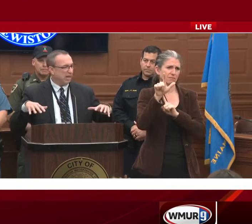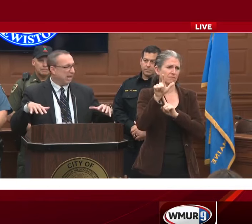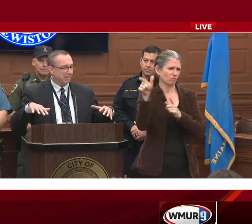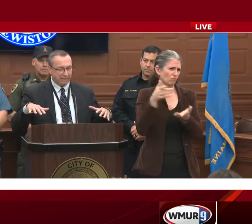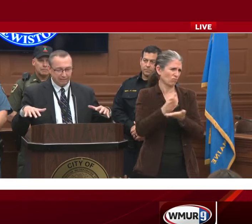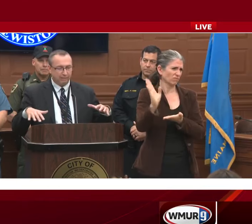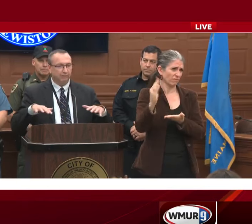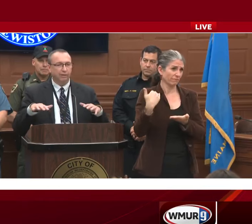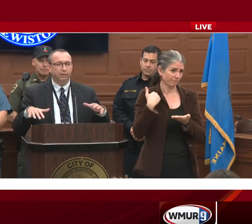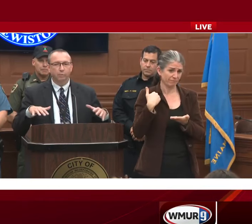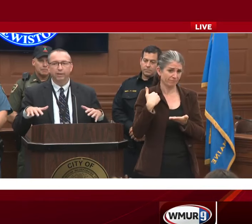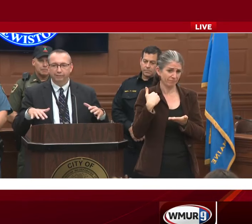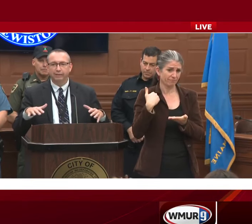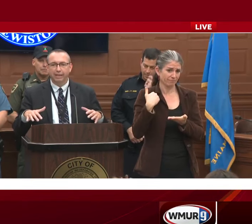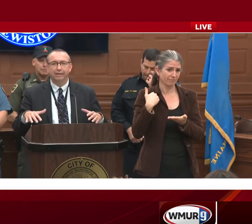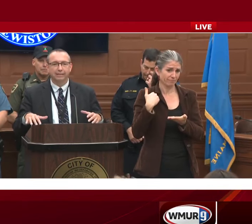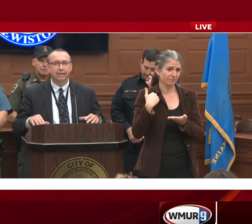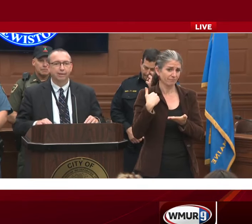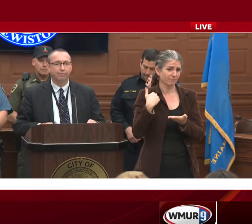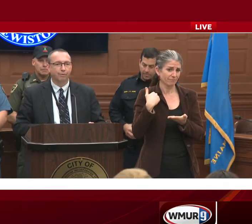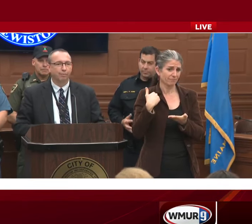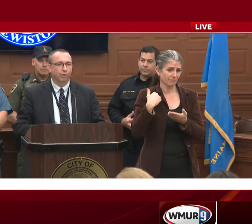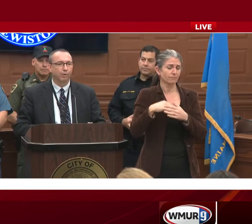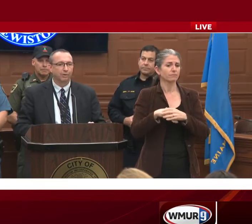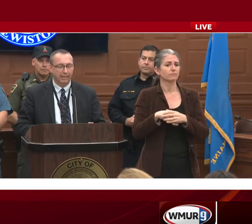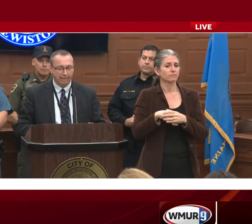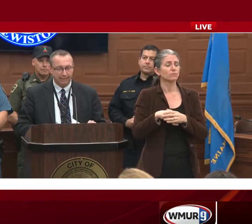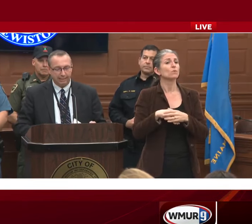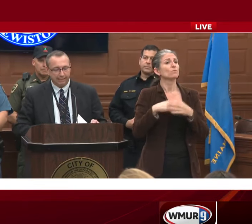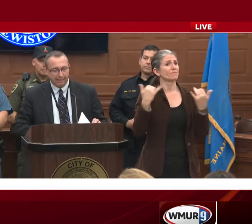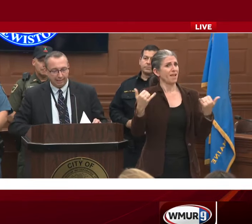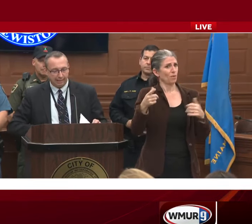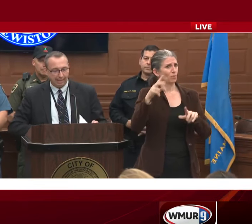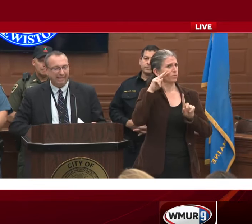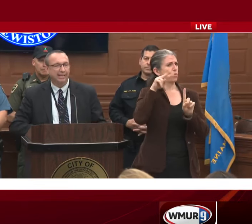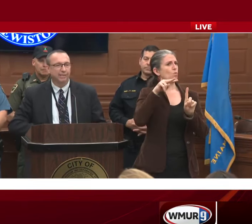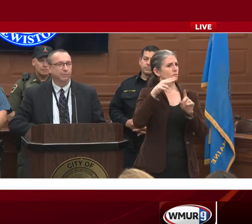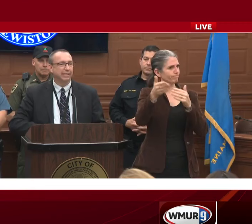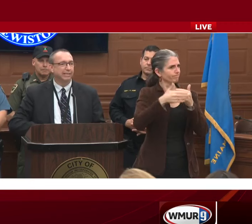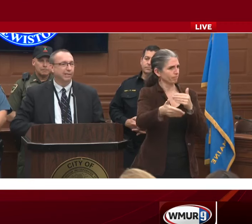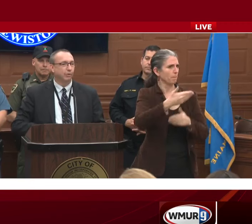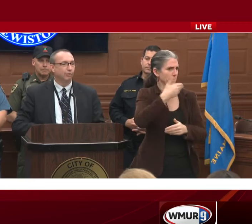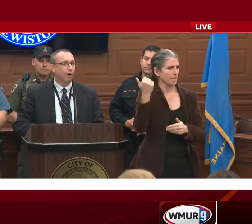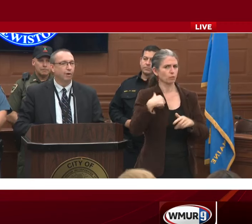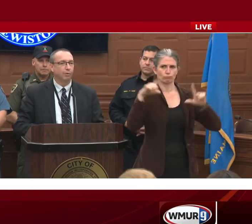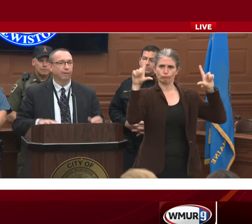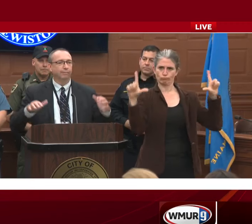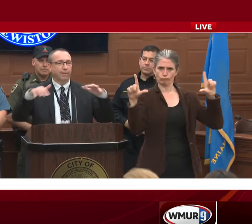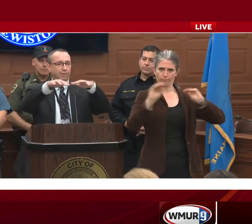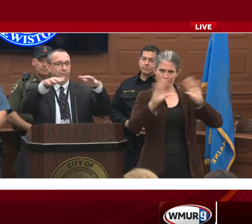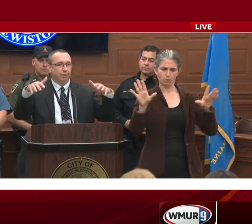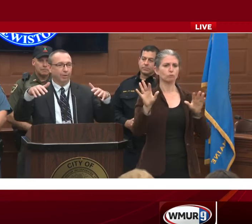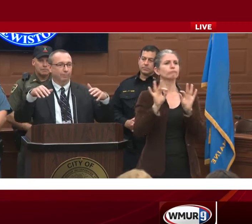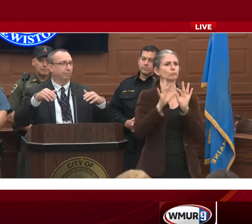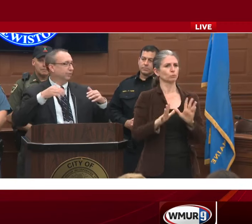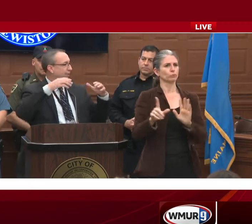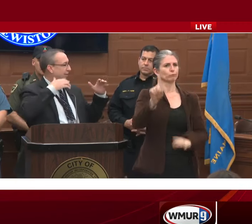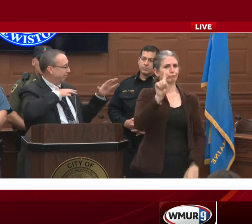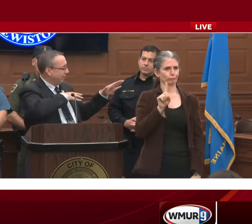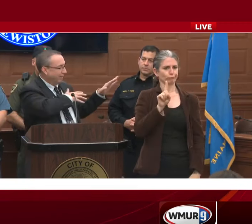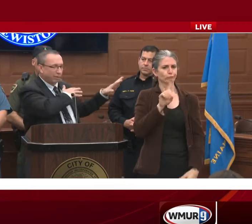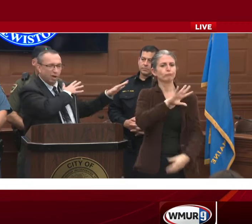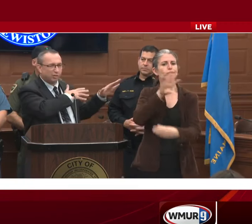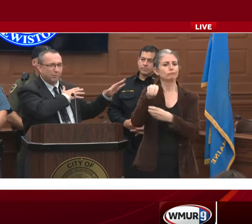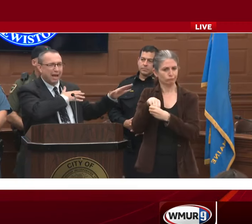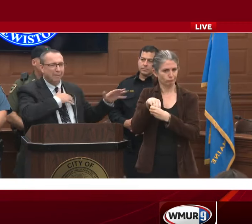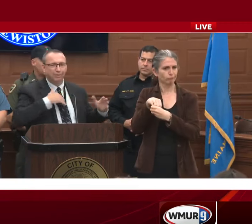can see we've changed this a little bit, kind of the setup from earlier today, and again as we continue to evolve, right? Lots of podiums, we've